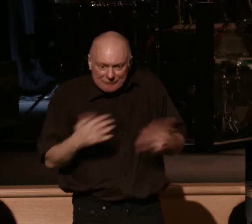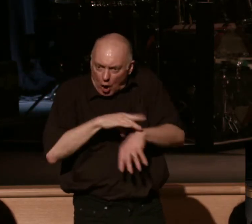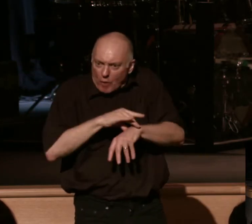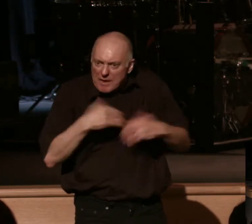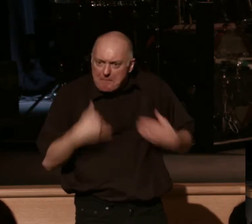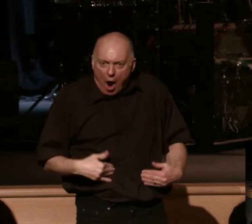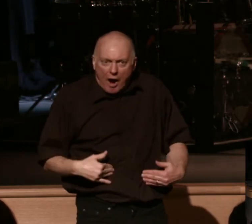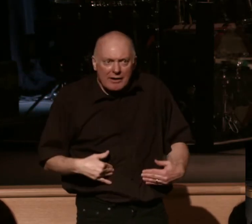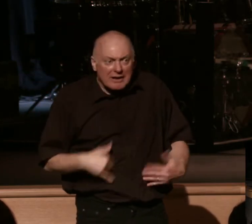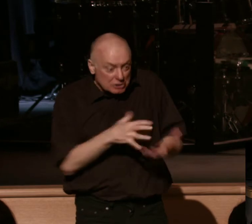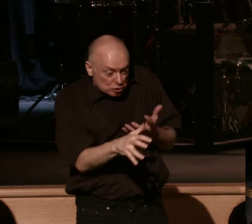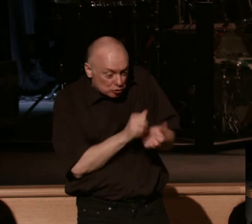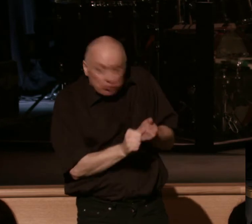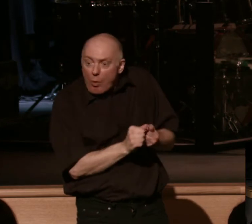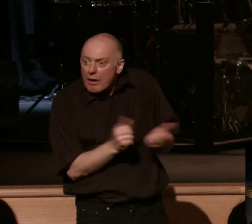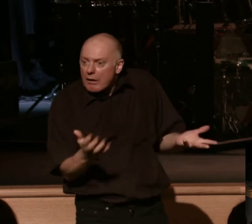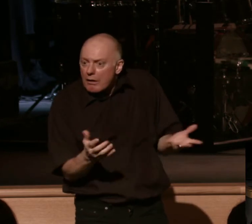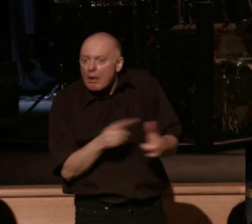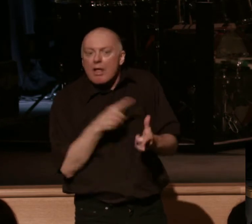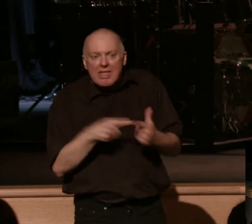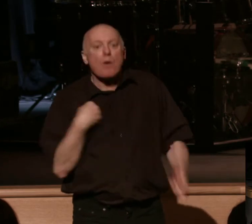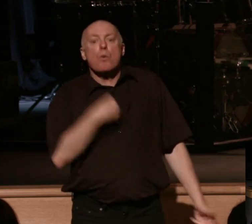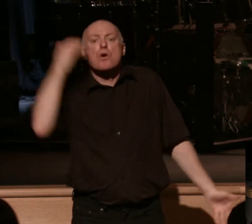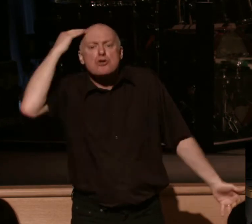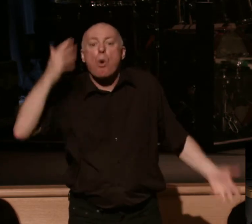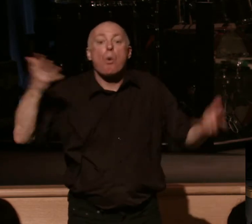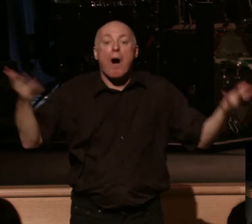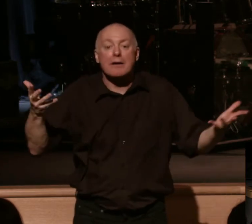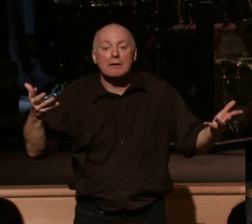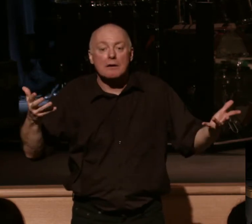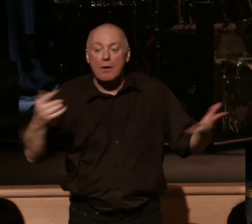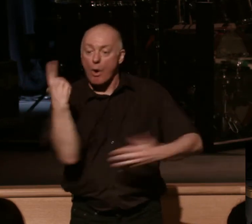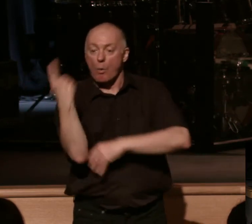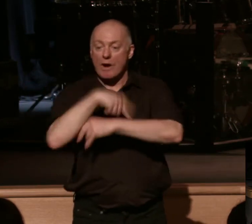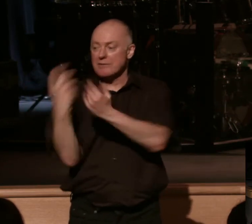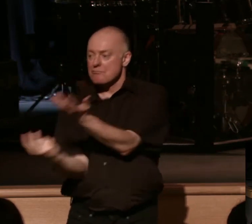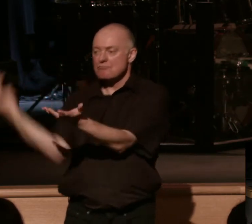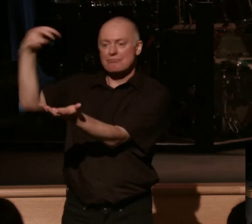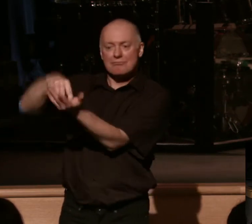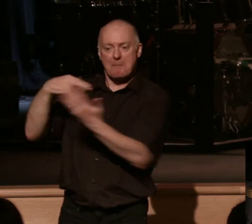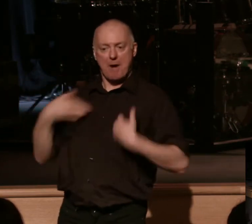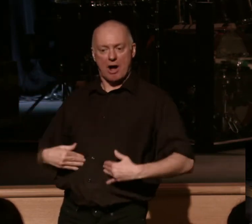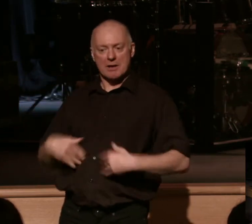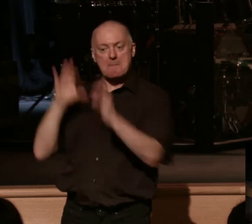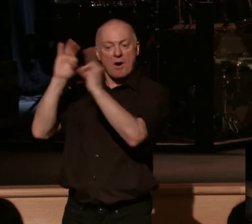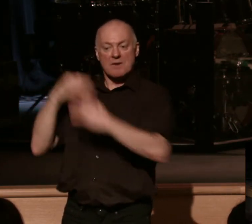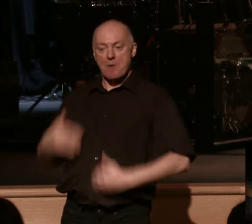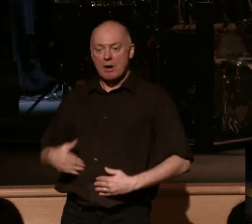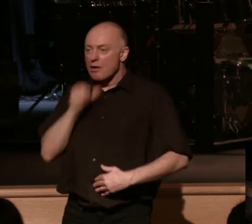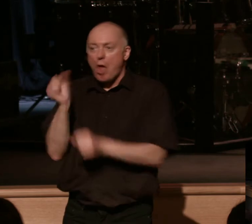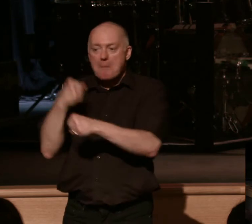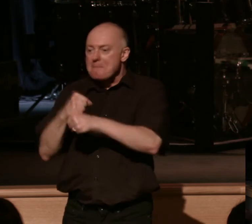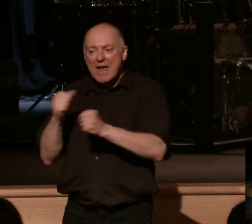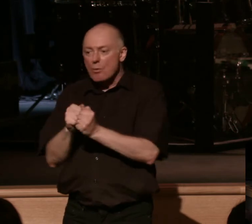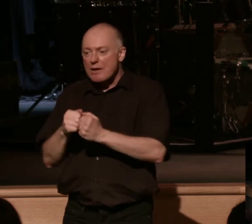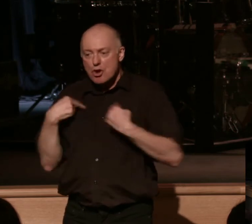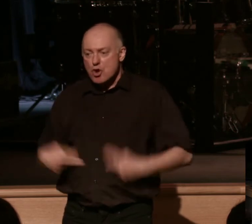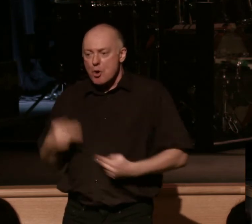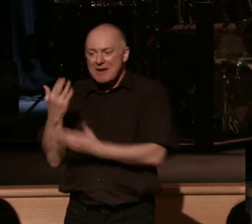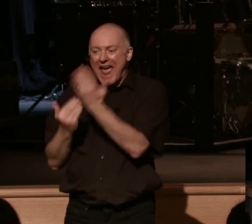is destroyed, we know there's a resurrection body that is coming, eternal, not made with human hands, but by God